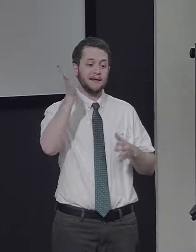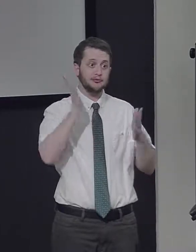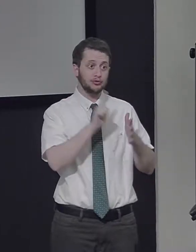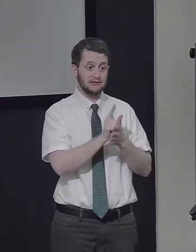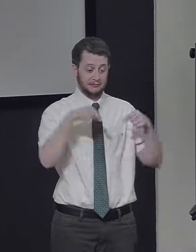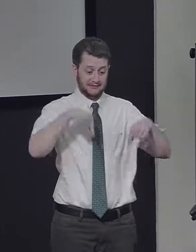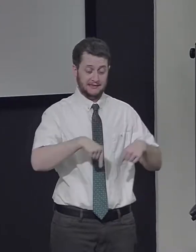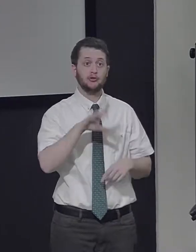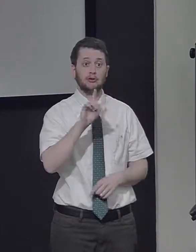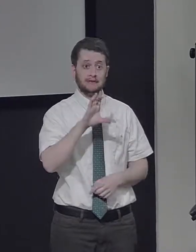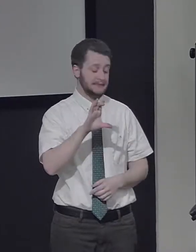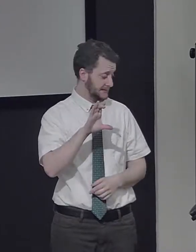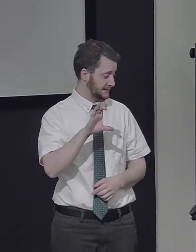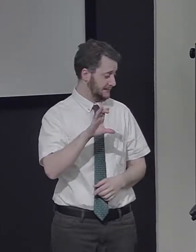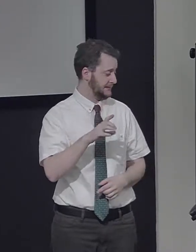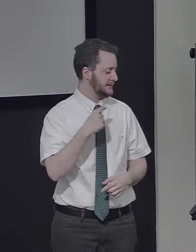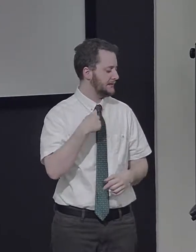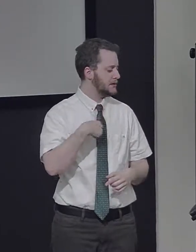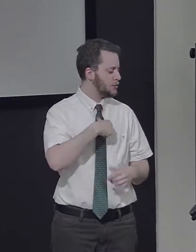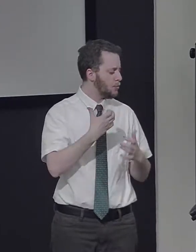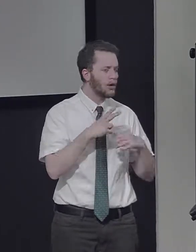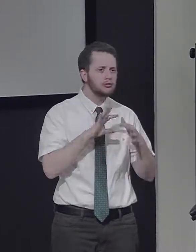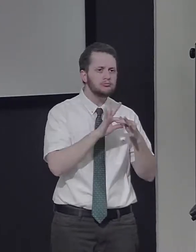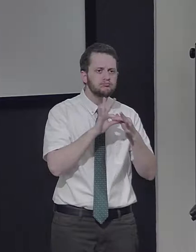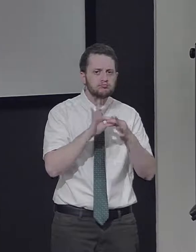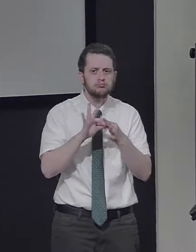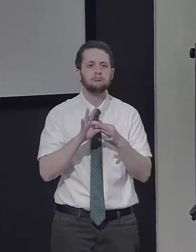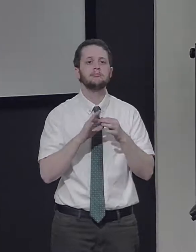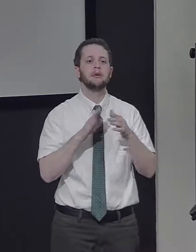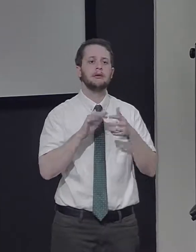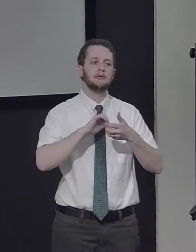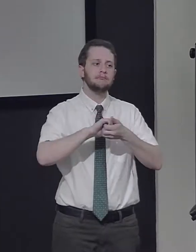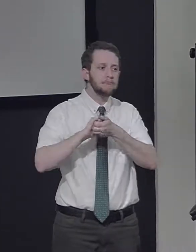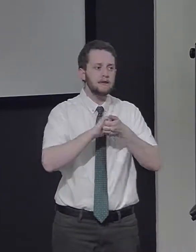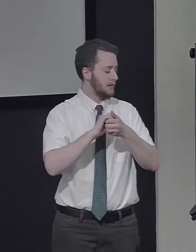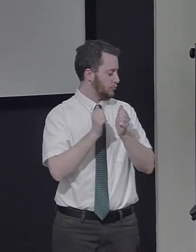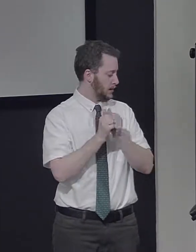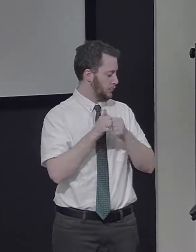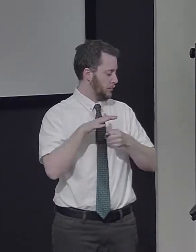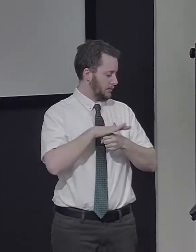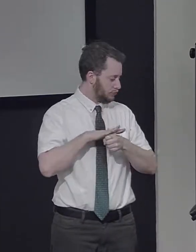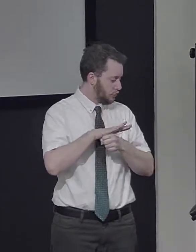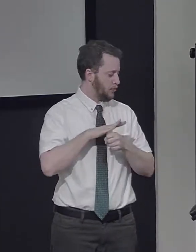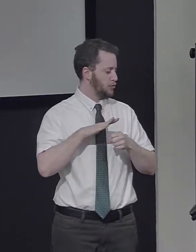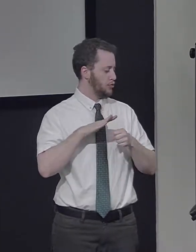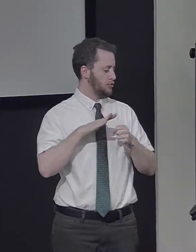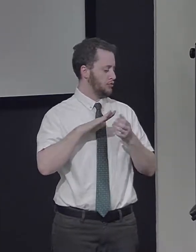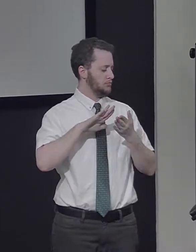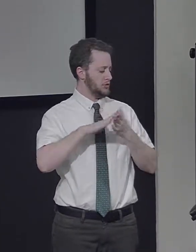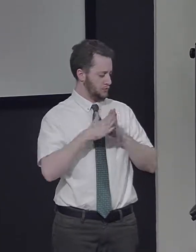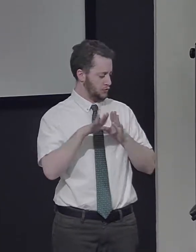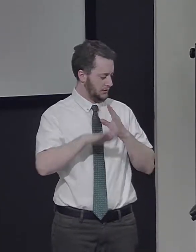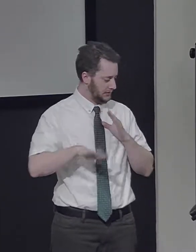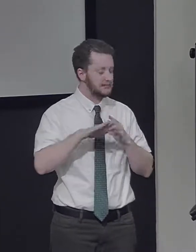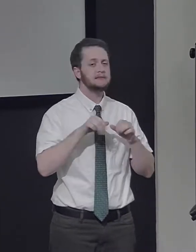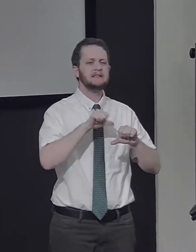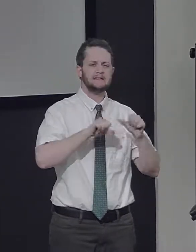With our Distinguished Lectures in the heart of D.C., we want to build bridges across fields and scientific